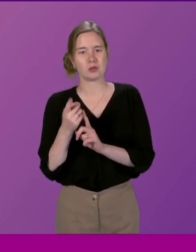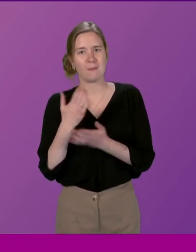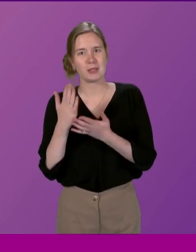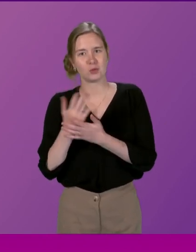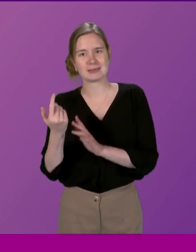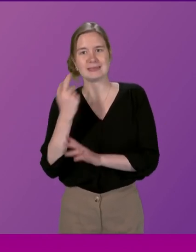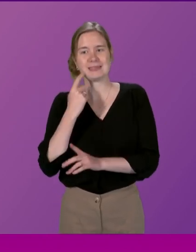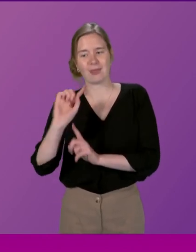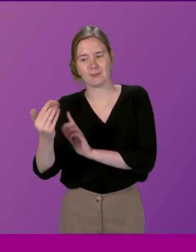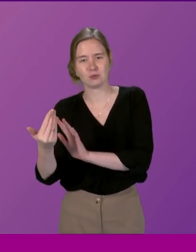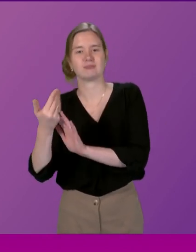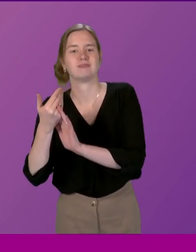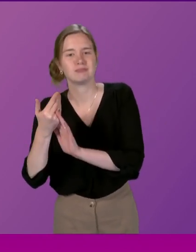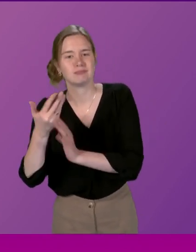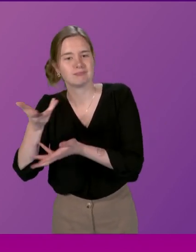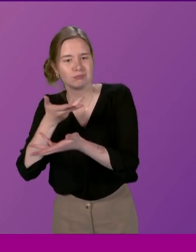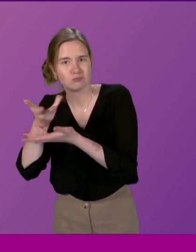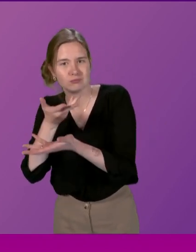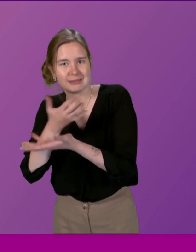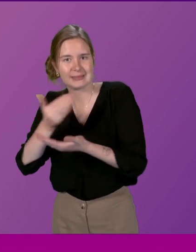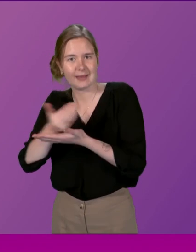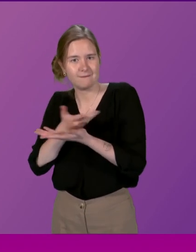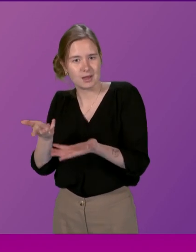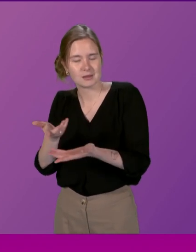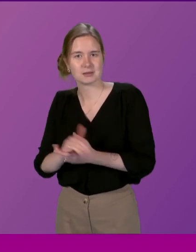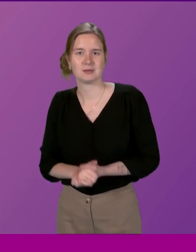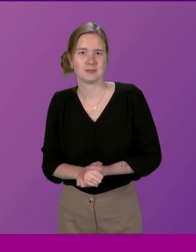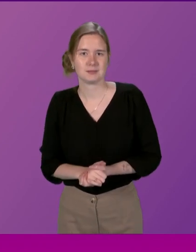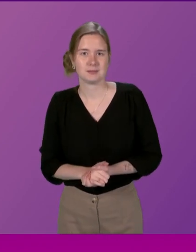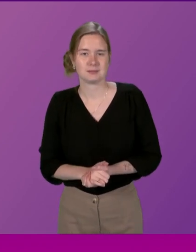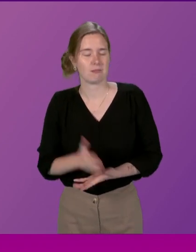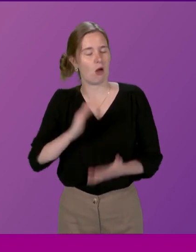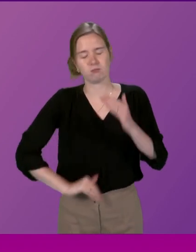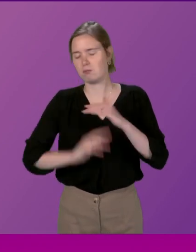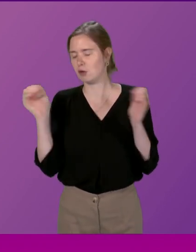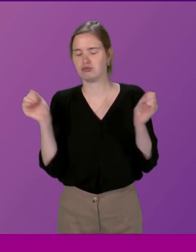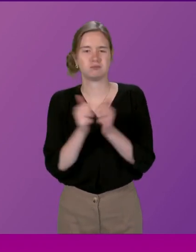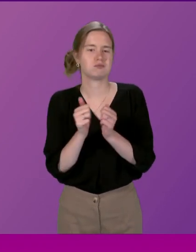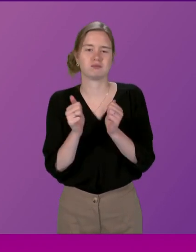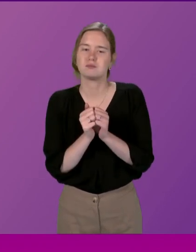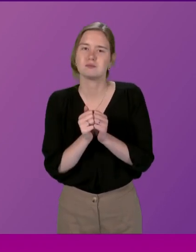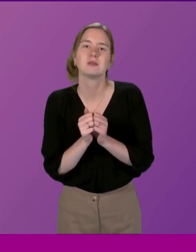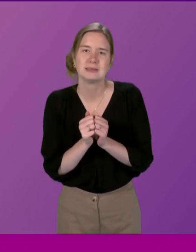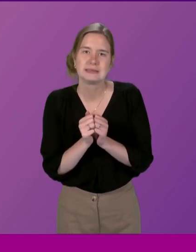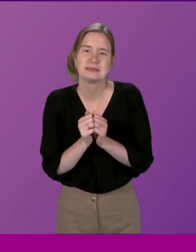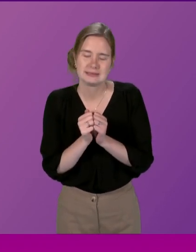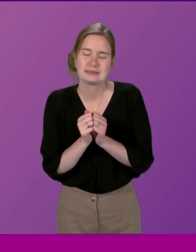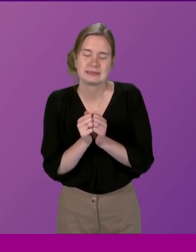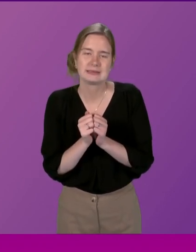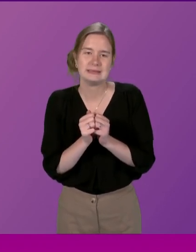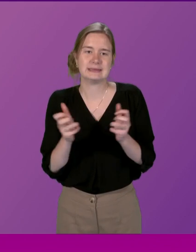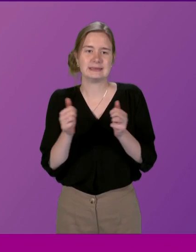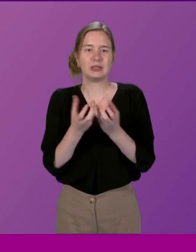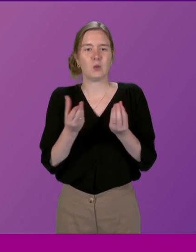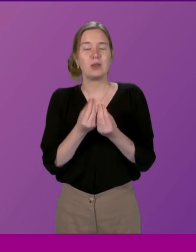for them to come to us, be that Government or Parliament? Minister. I totally agree what Ruth McGuire said there with